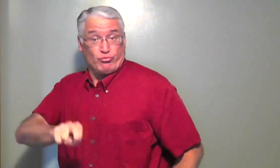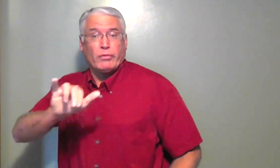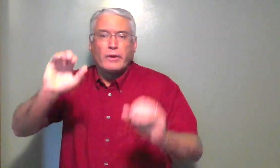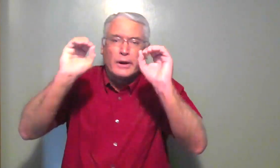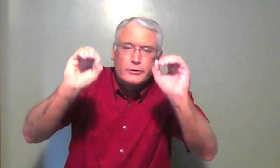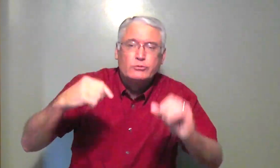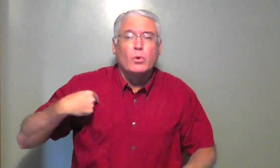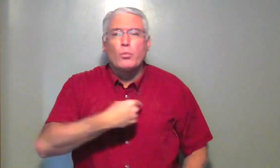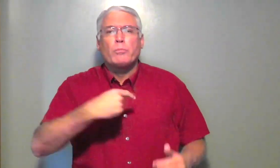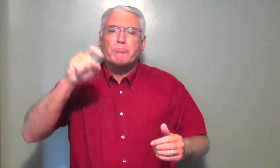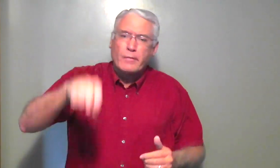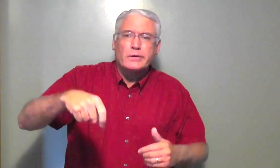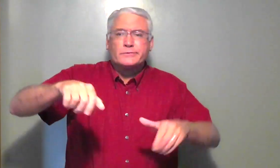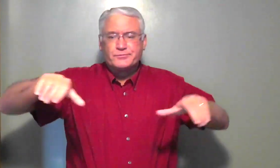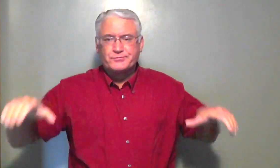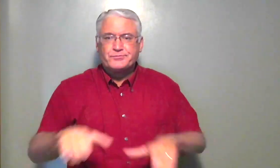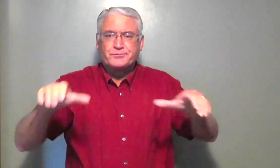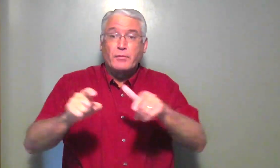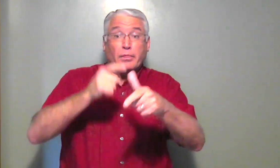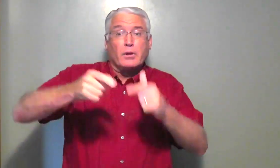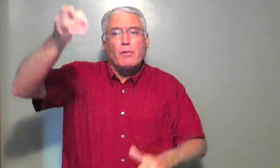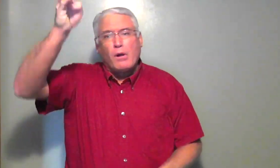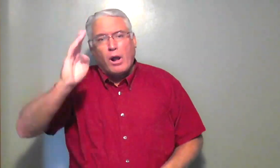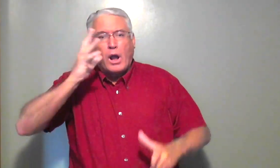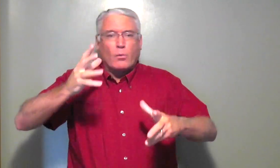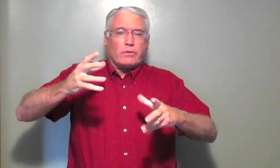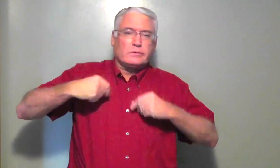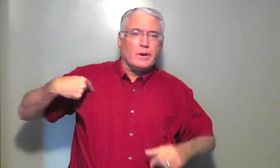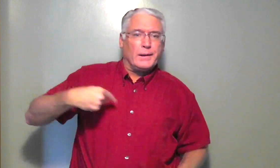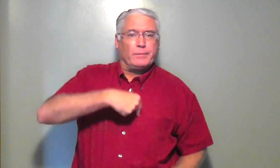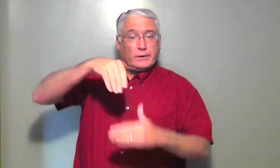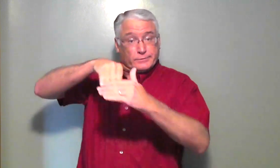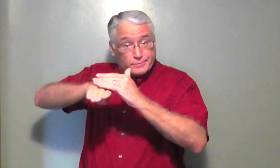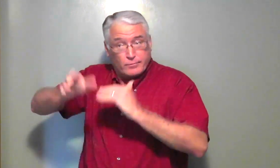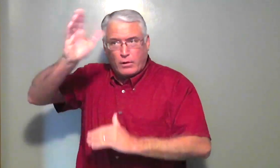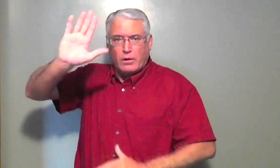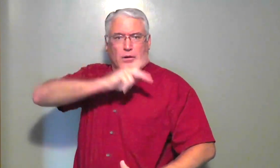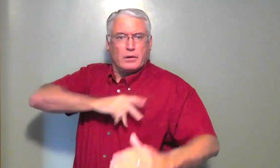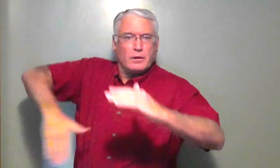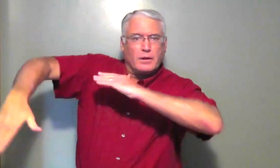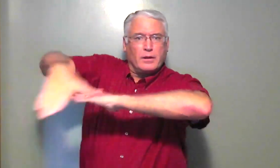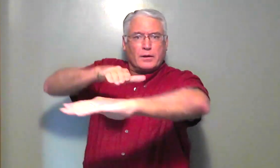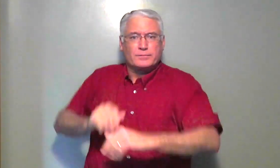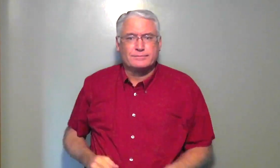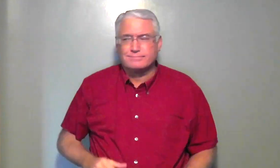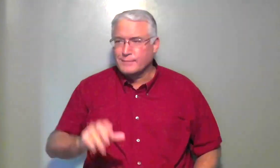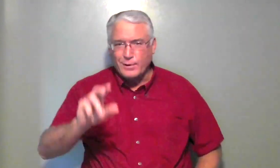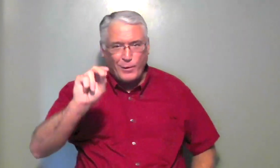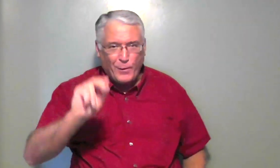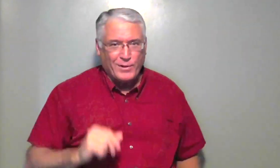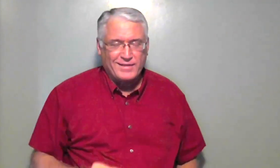kills off all religions that teach that we must do works so that we can be accepted into the kingdom of God. No.